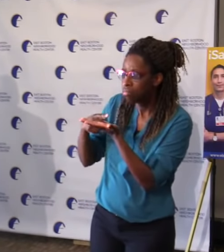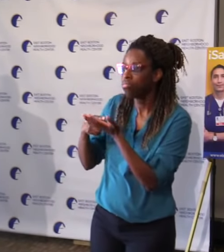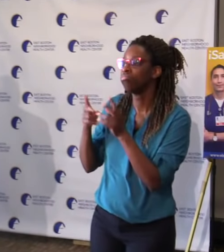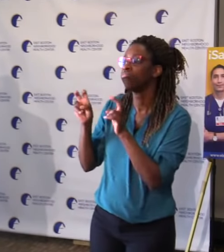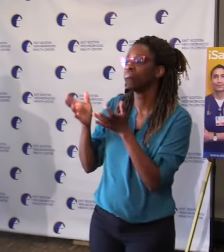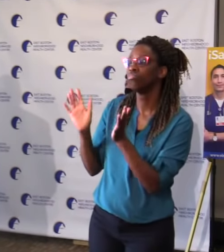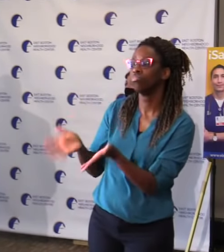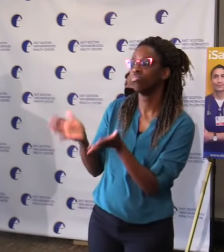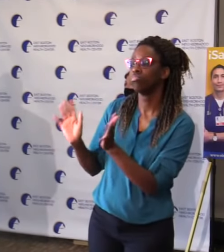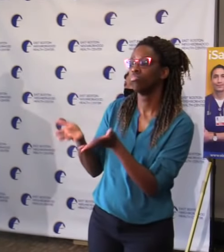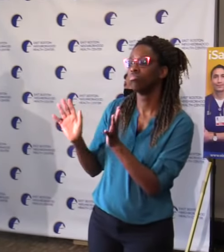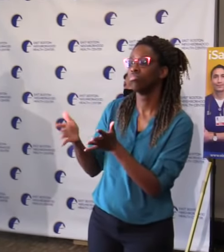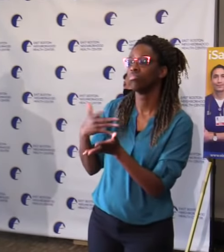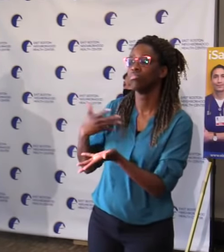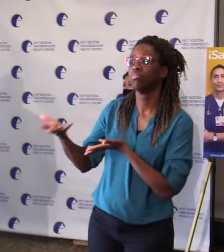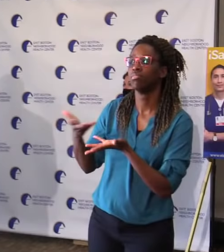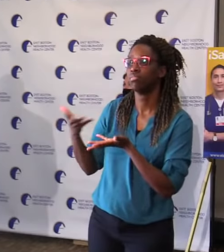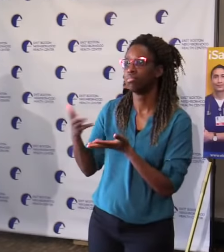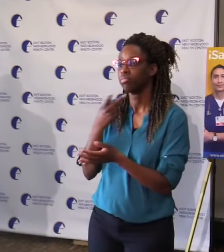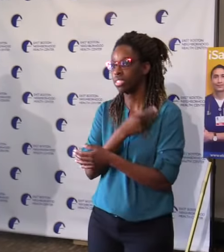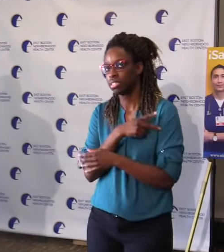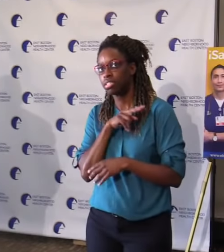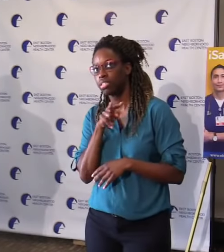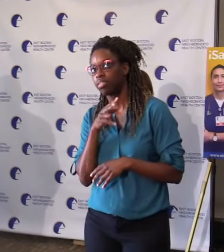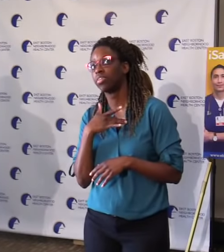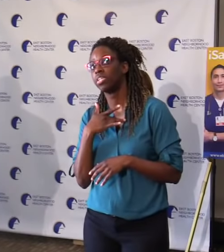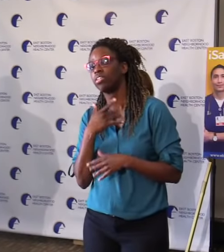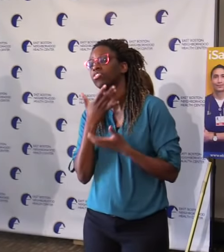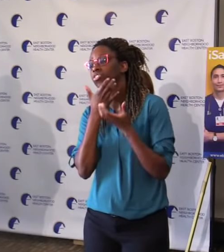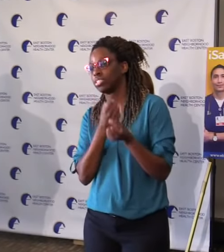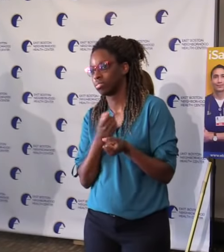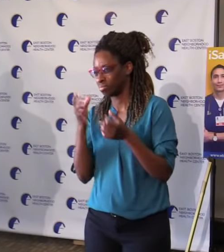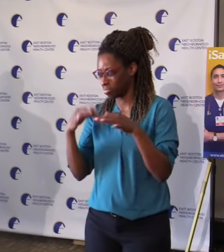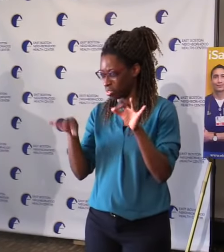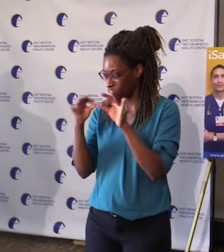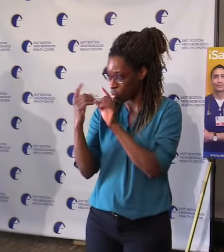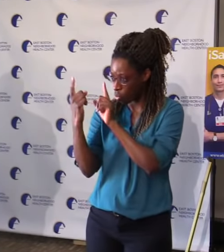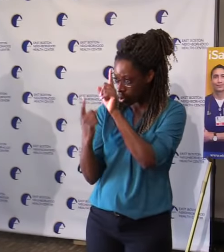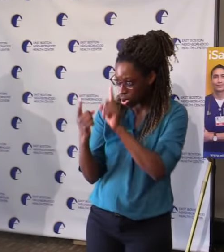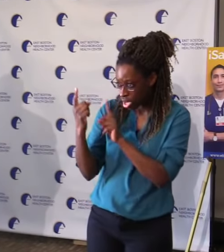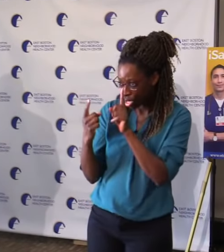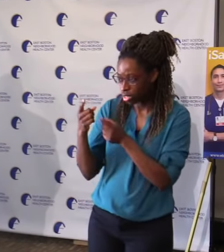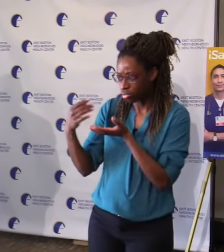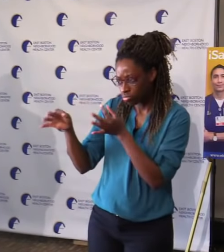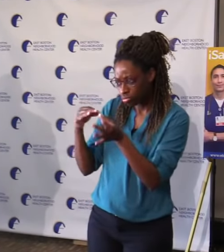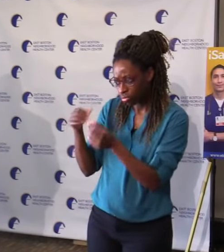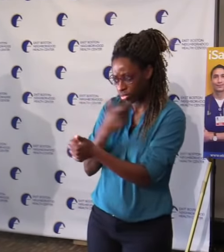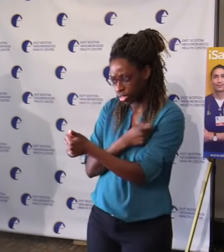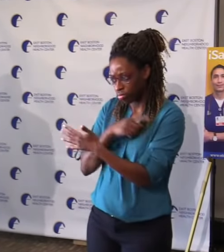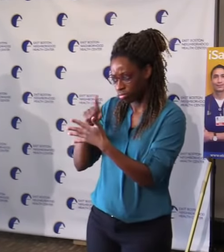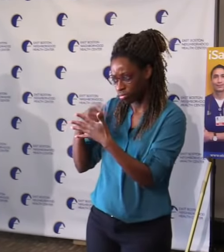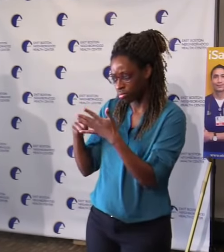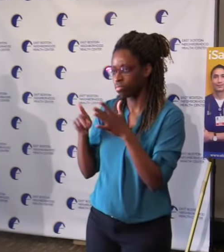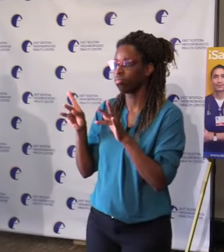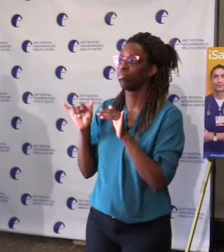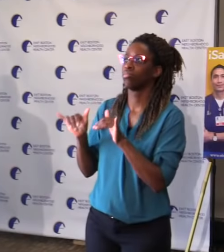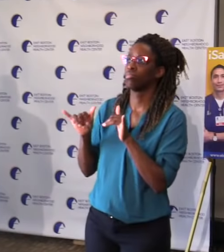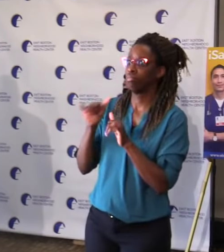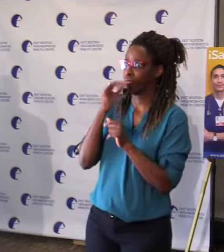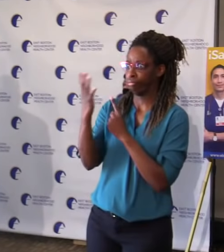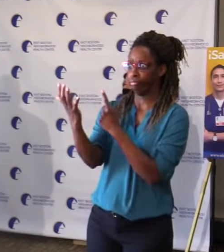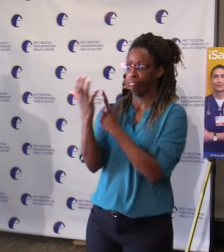talks with patients to answer their questions and concerns that truly move the needle on vaccine hesitancy. Second,